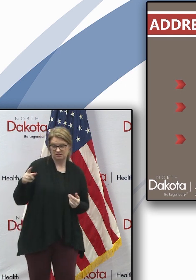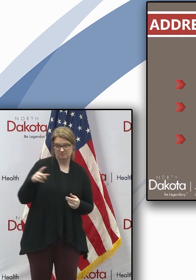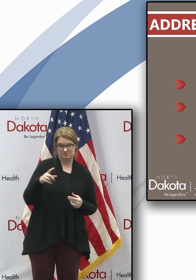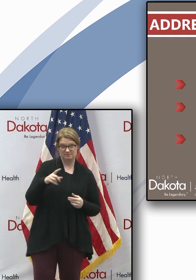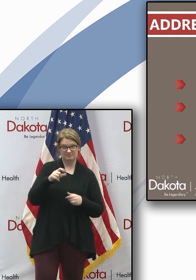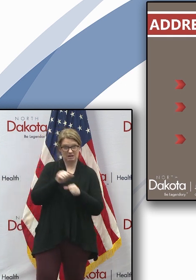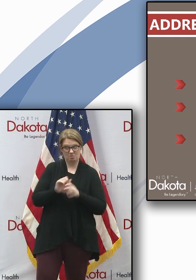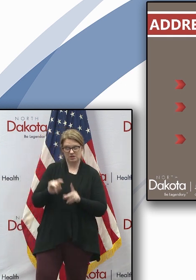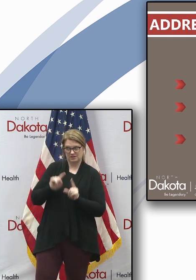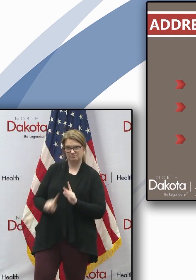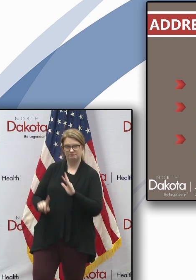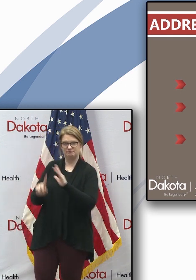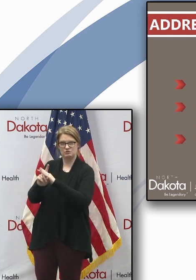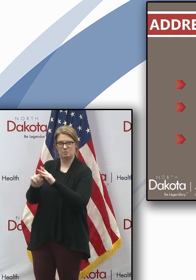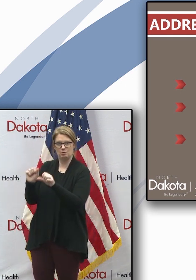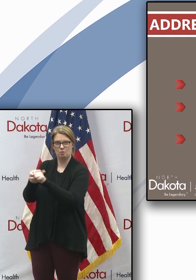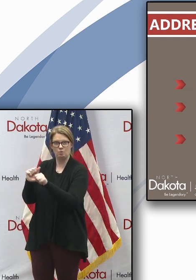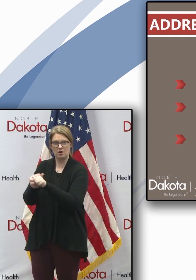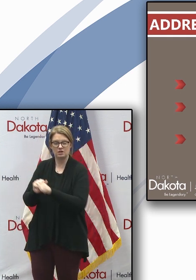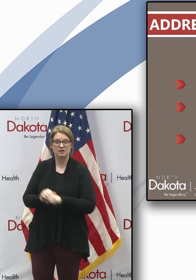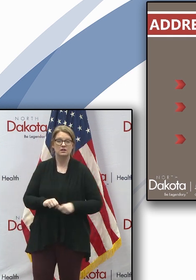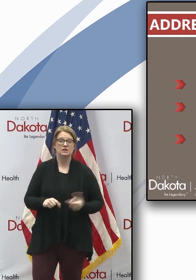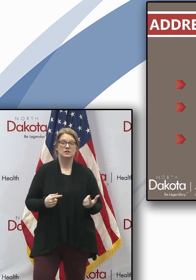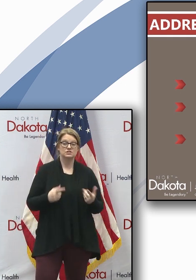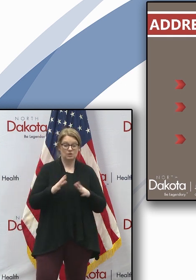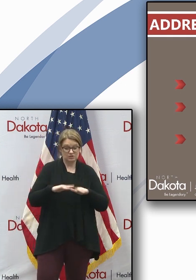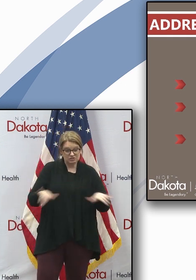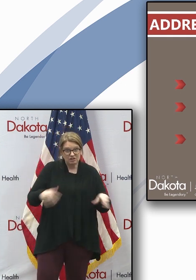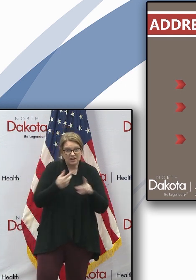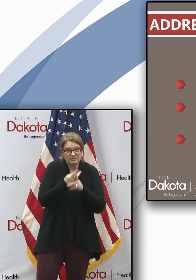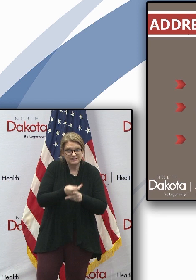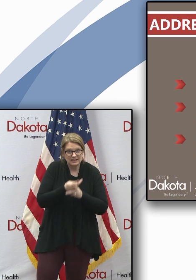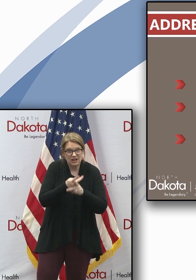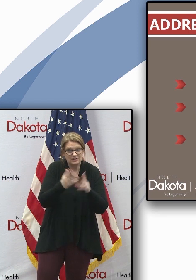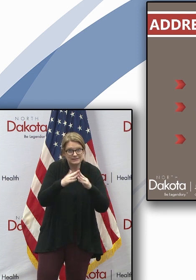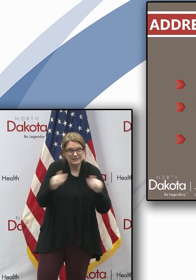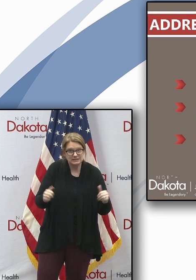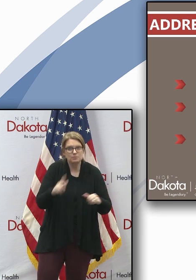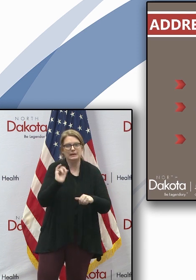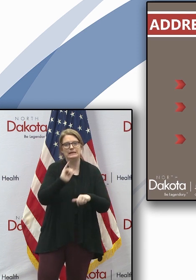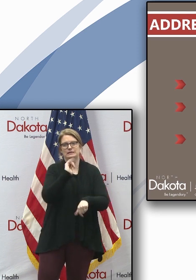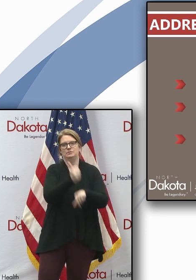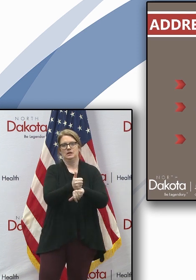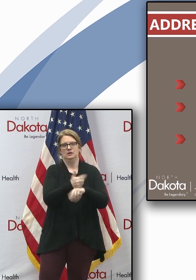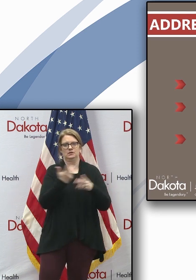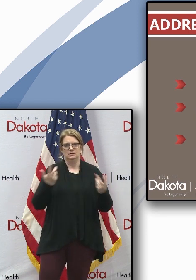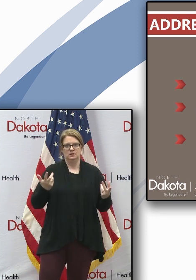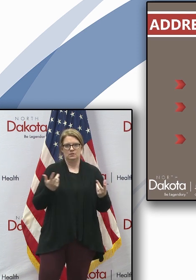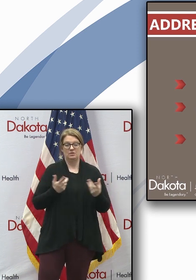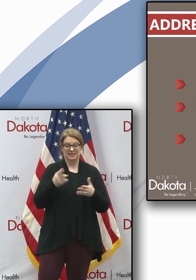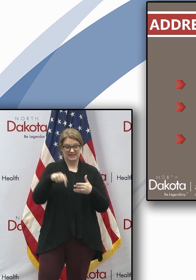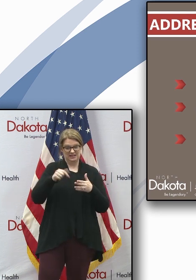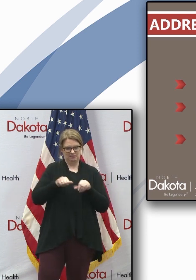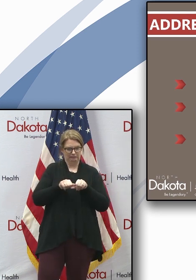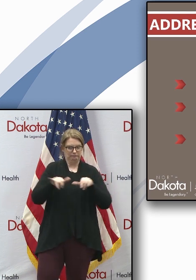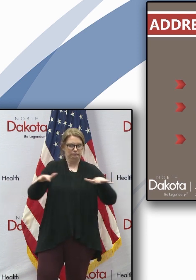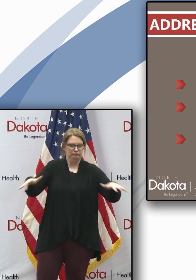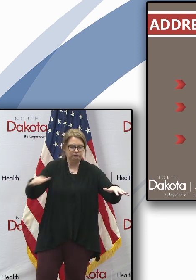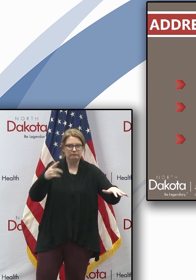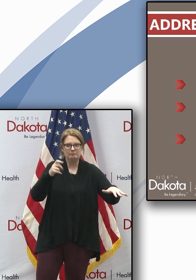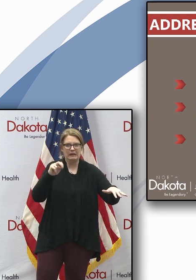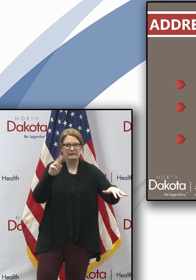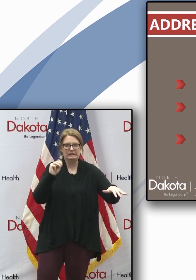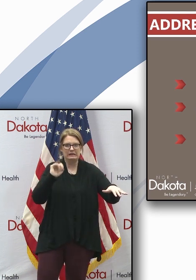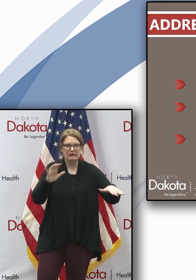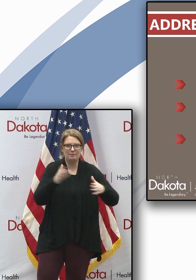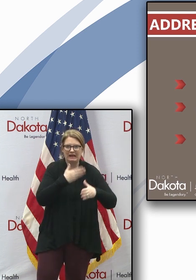be at work. So we need a fully functioning childcare system when this pandemic ends and where our economy gets back on on track. And that's why there's